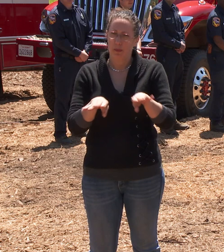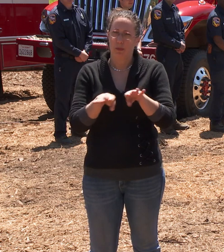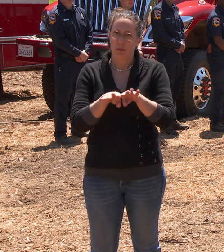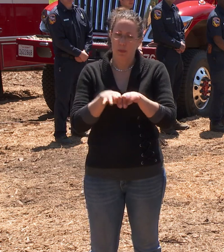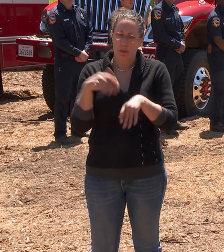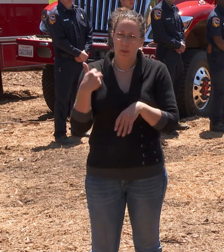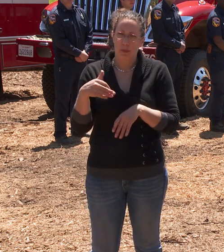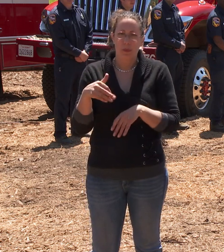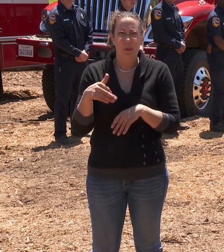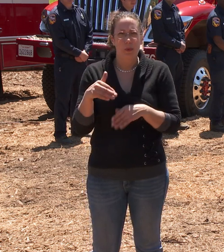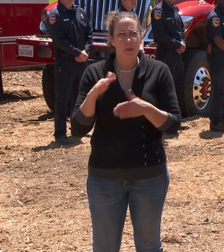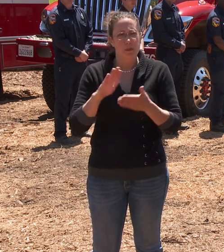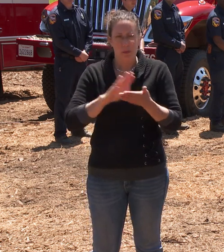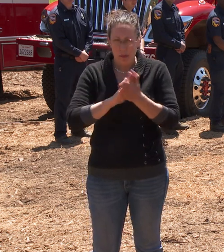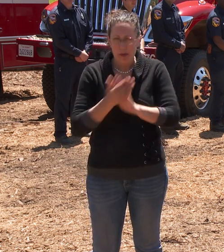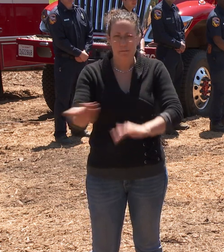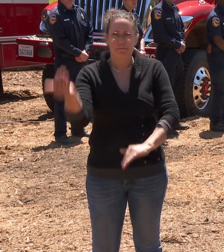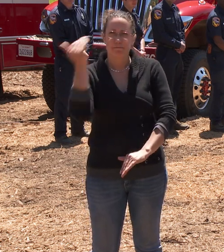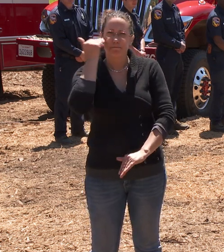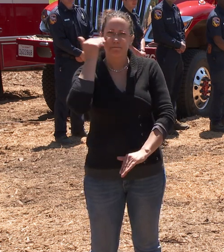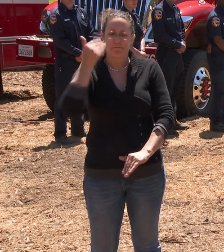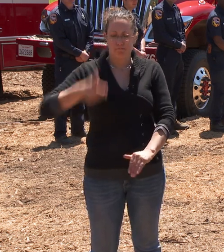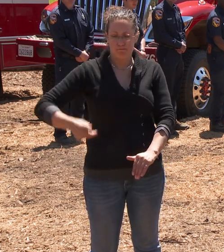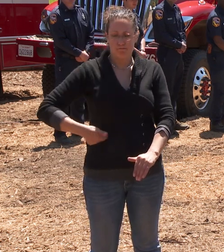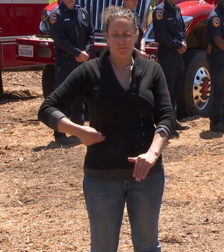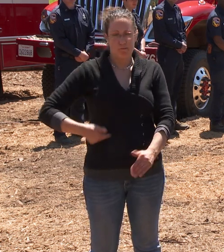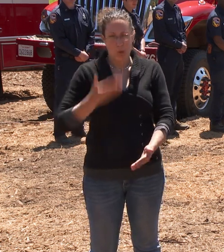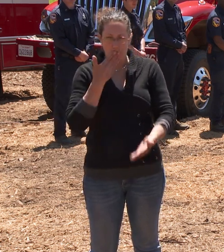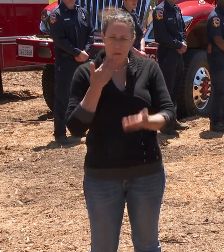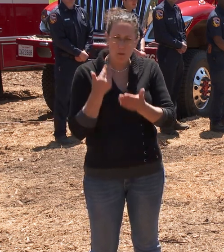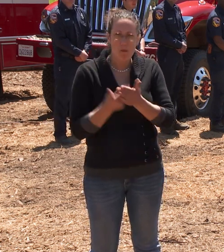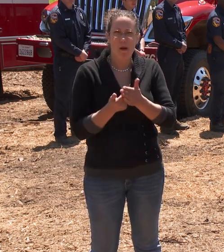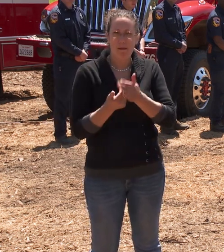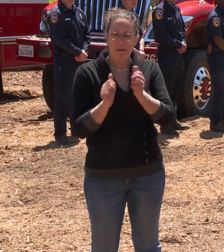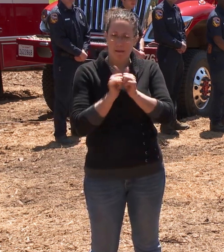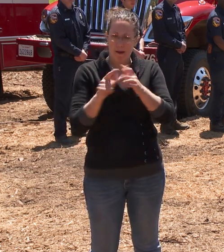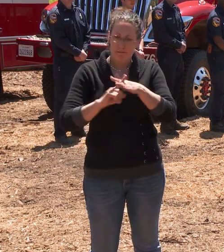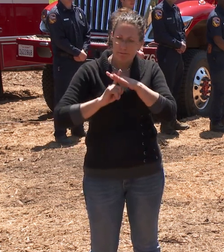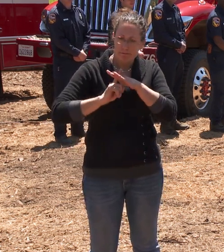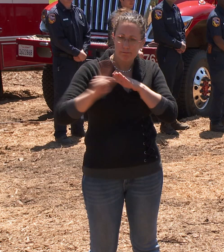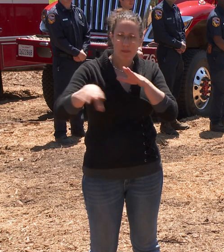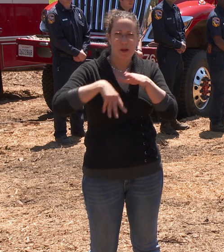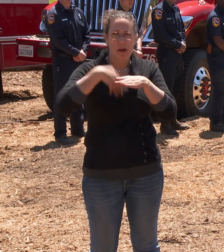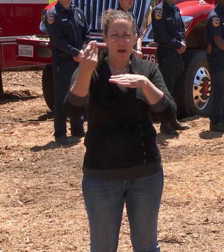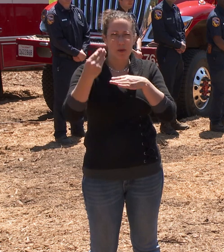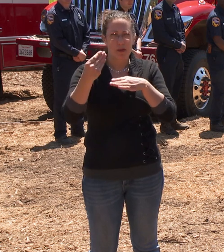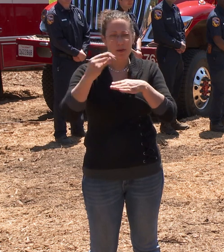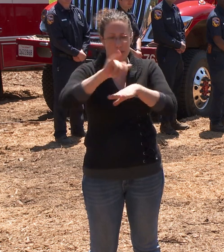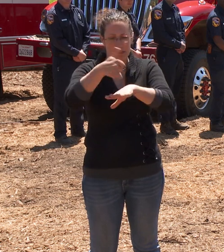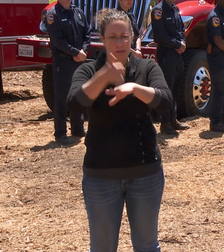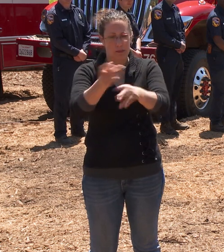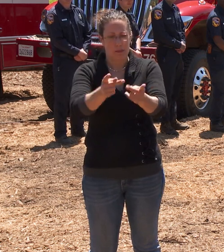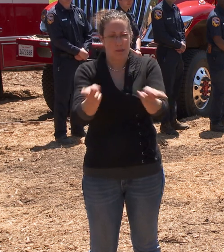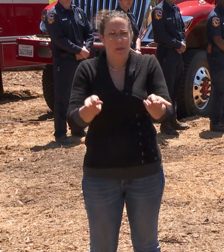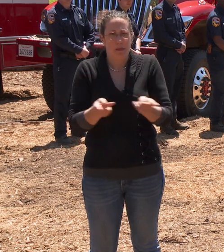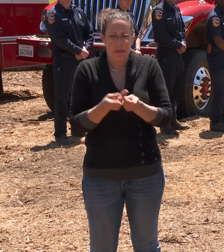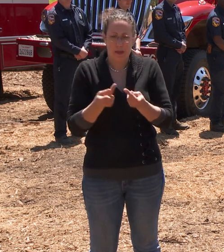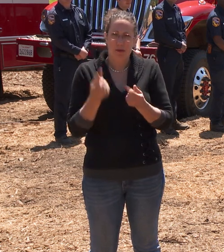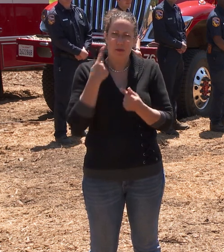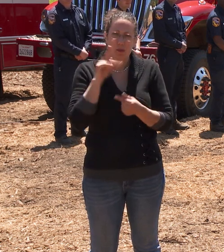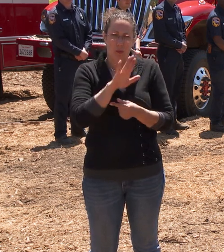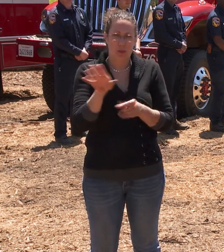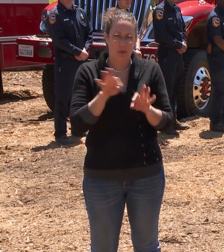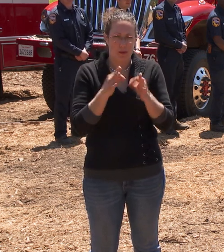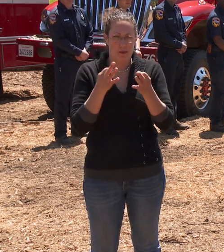Familiarize yourself with evacuation routes and accessible roads and establish a meeting point for your family. These are key